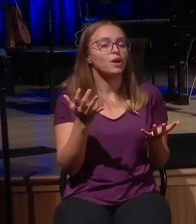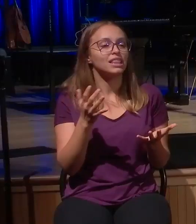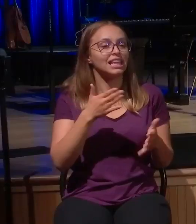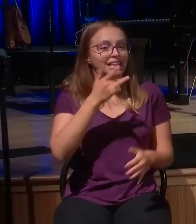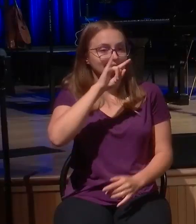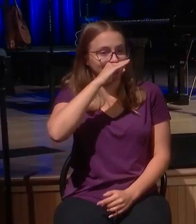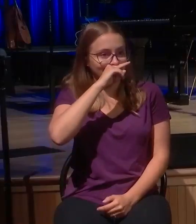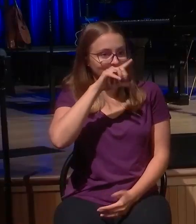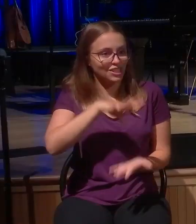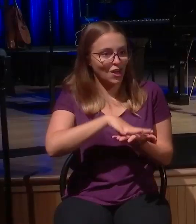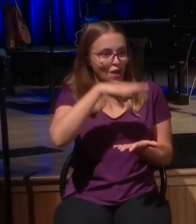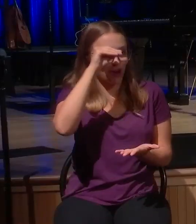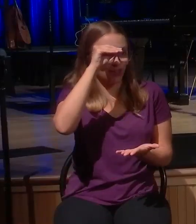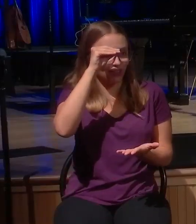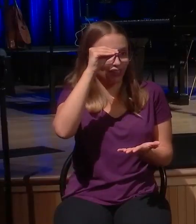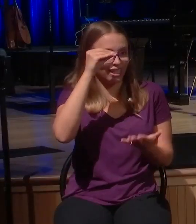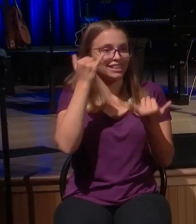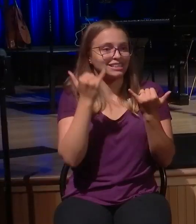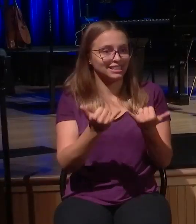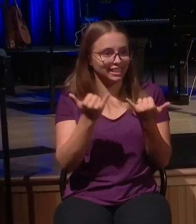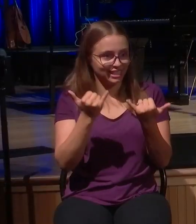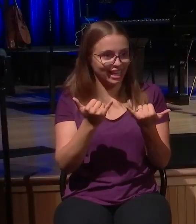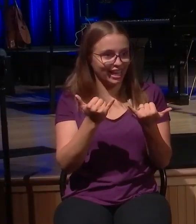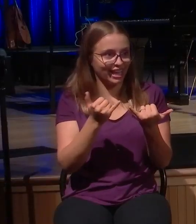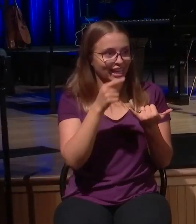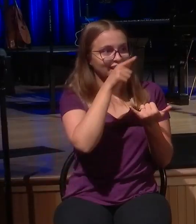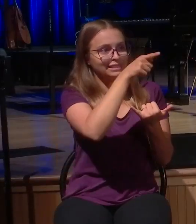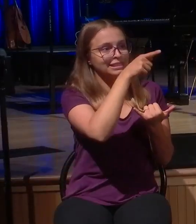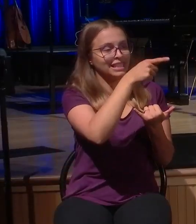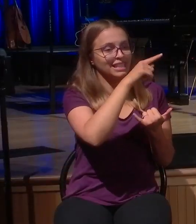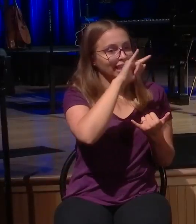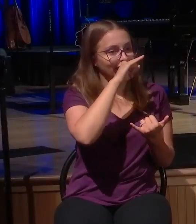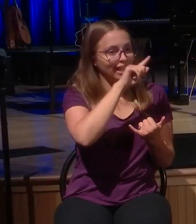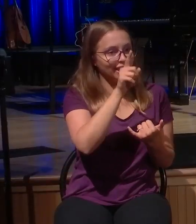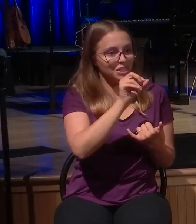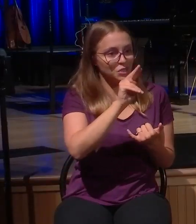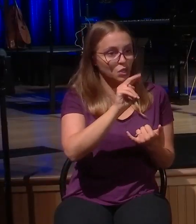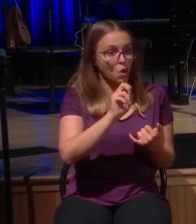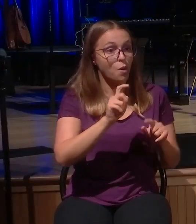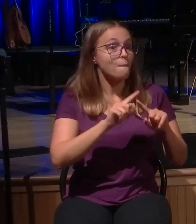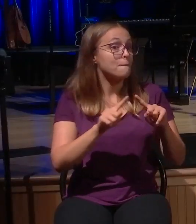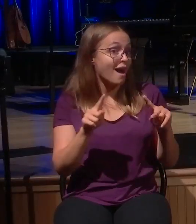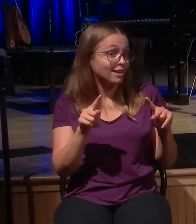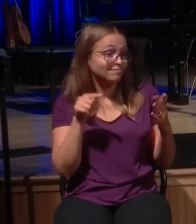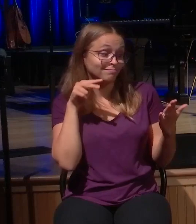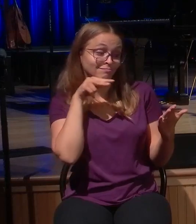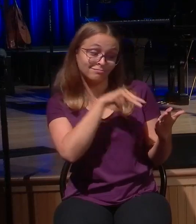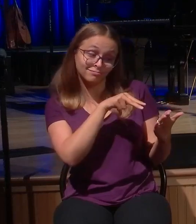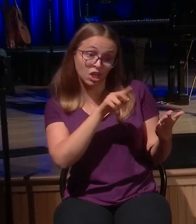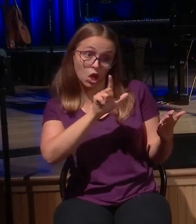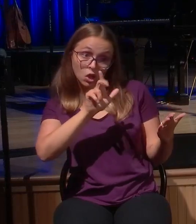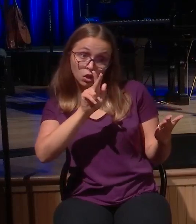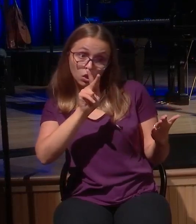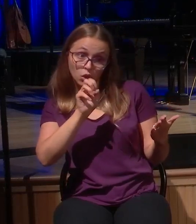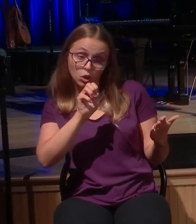Take your Bibles, Luke 15, what we find is we find in Luke 15 a God who is a saving God and who bursts forth with